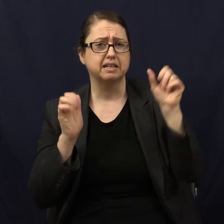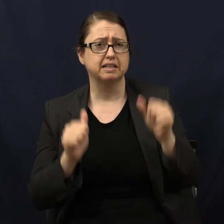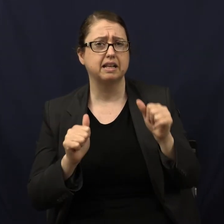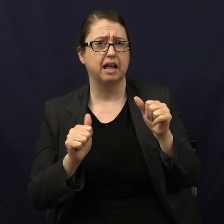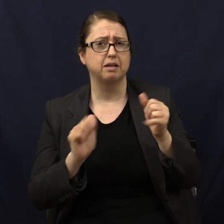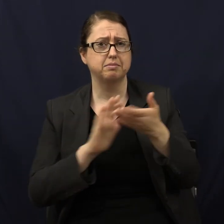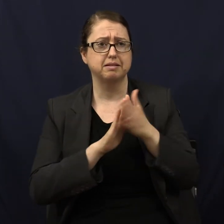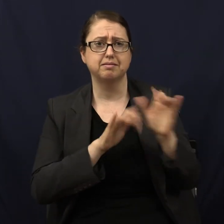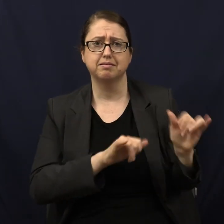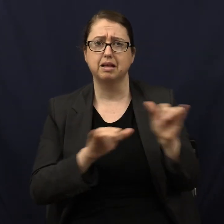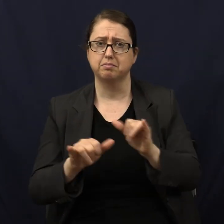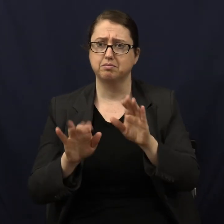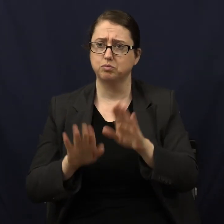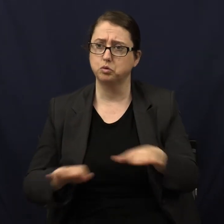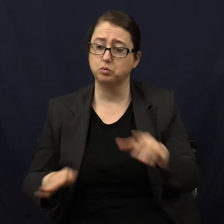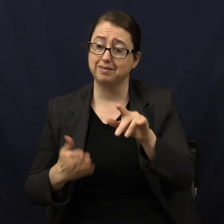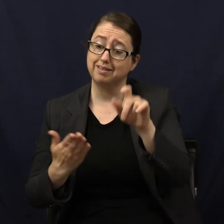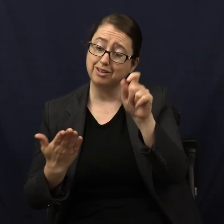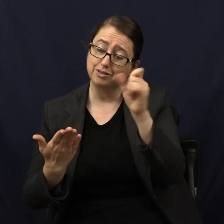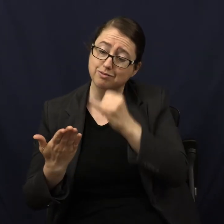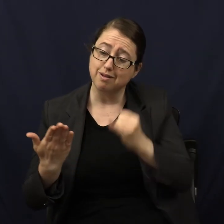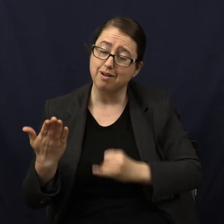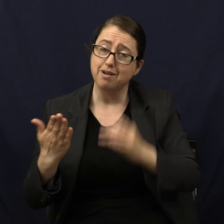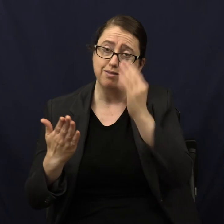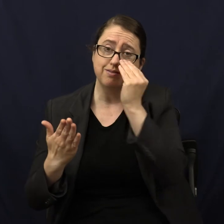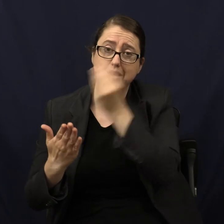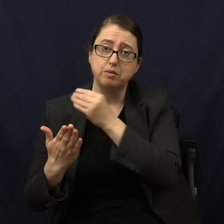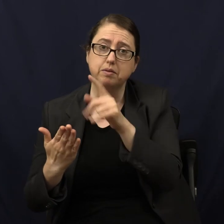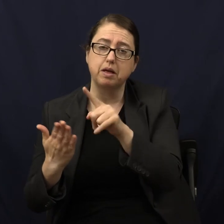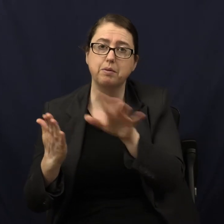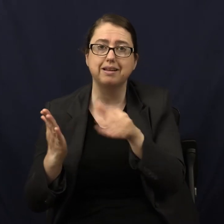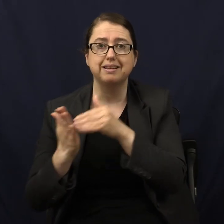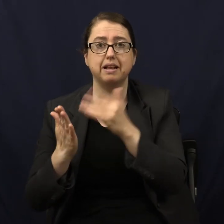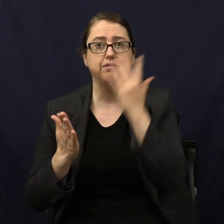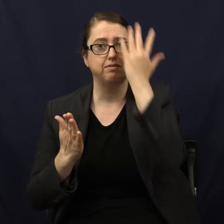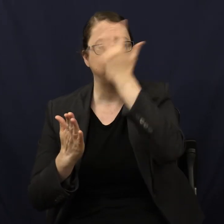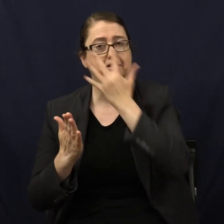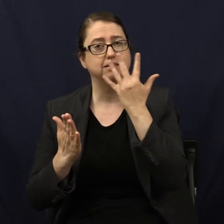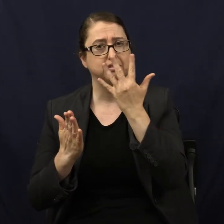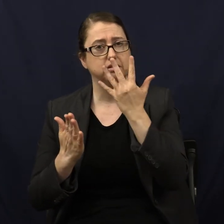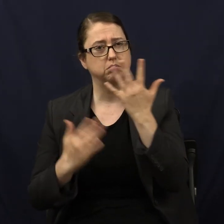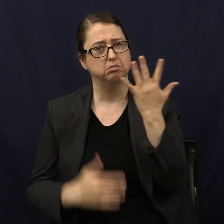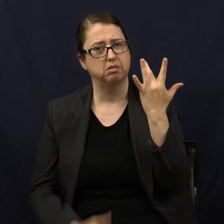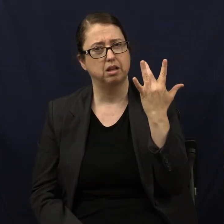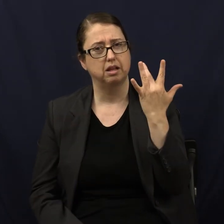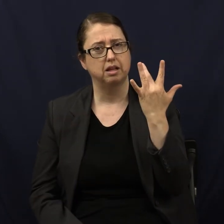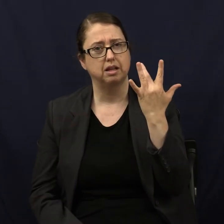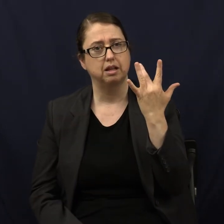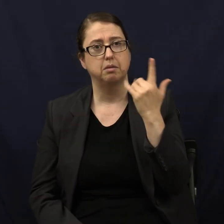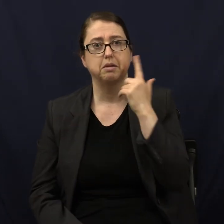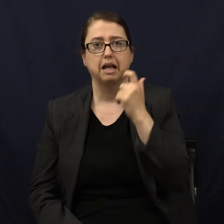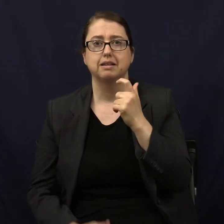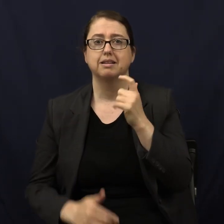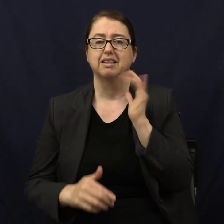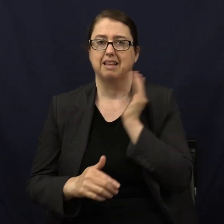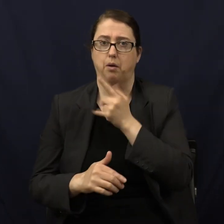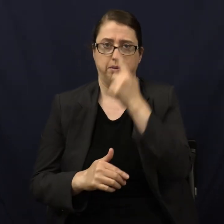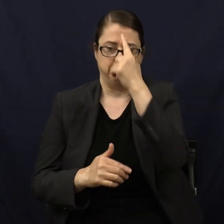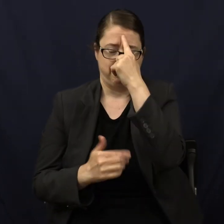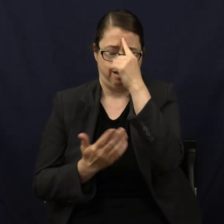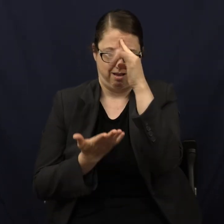kids, right? Whenever your kids drew a flower, what'd they want to put in the middle of it? A face, right? Why? Because it's imprinted.